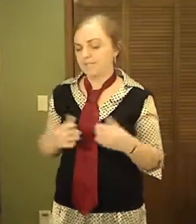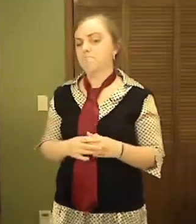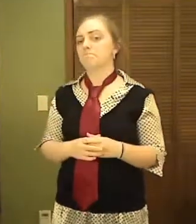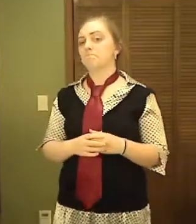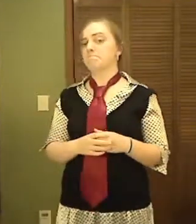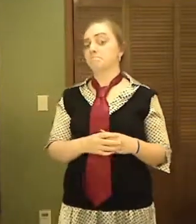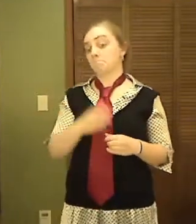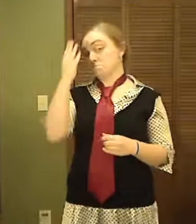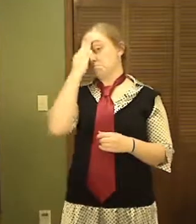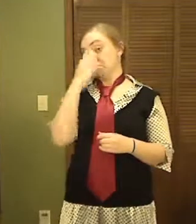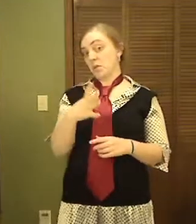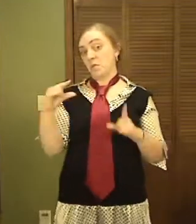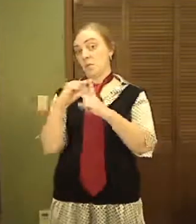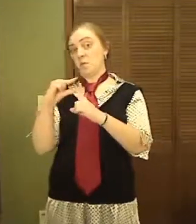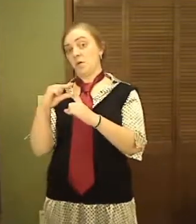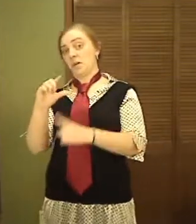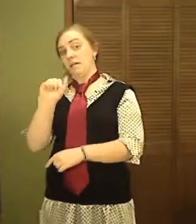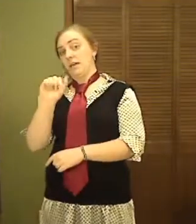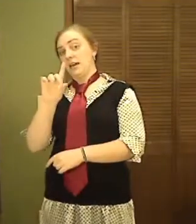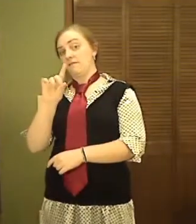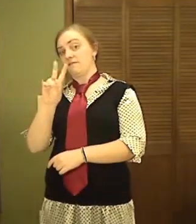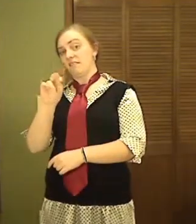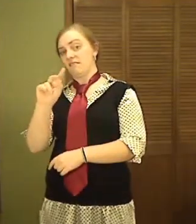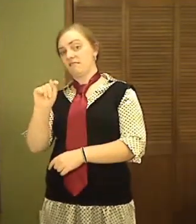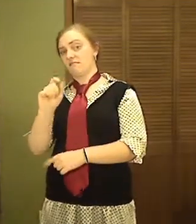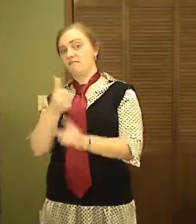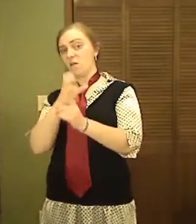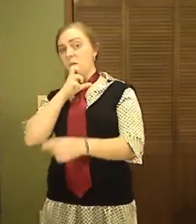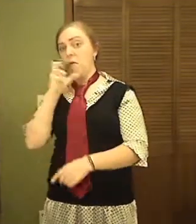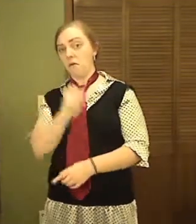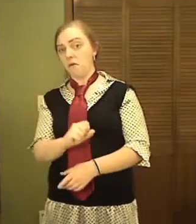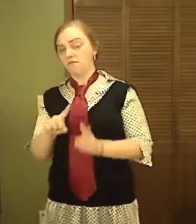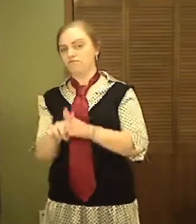Advent comes from the Latin word adventus.